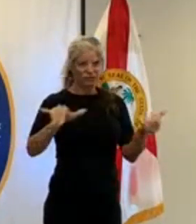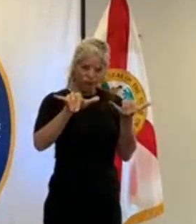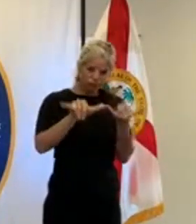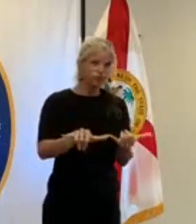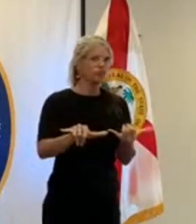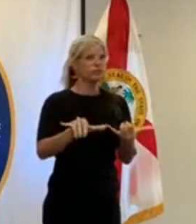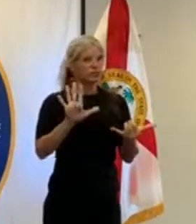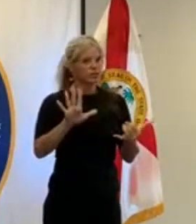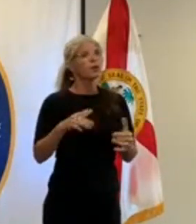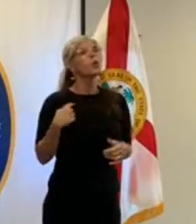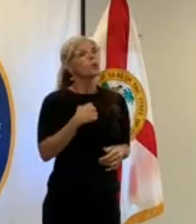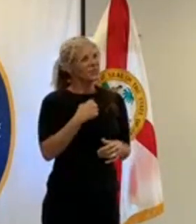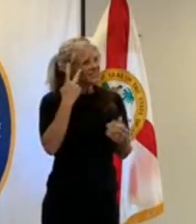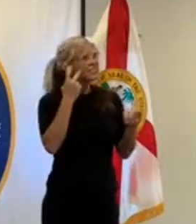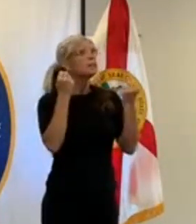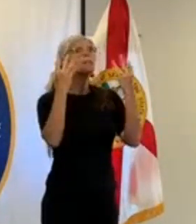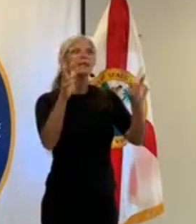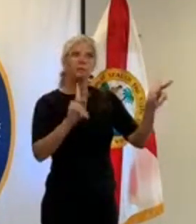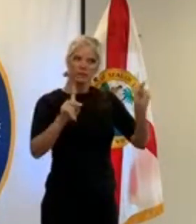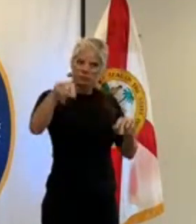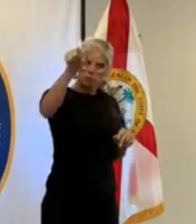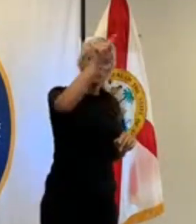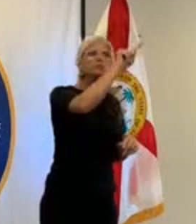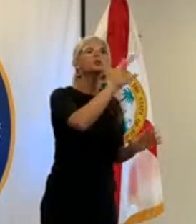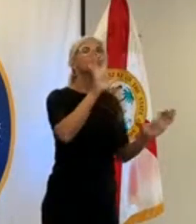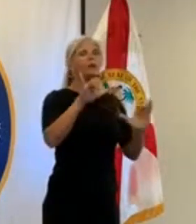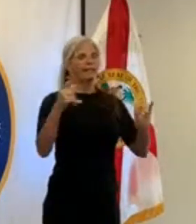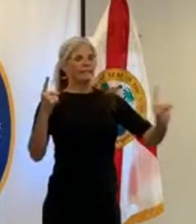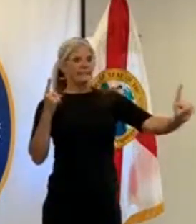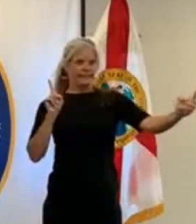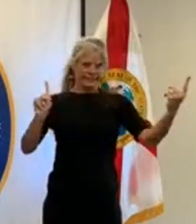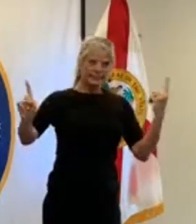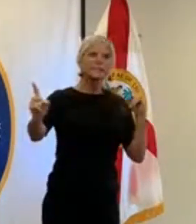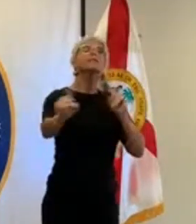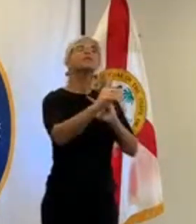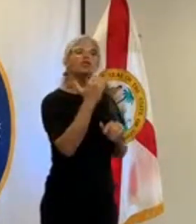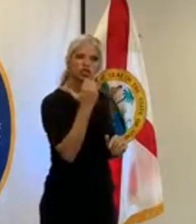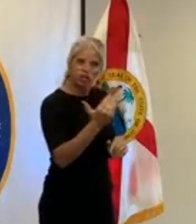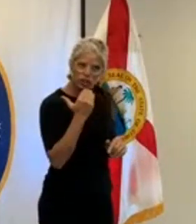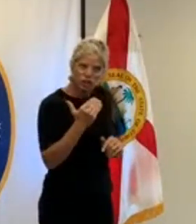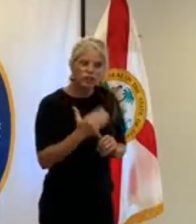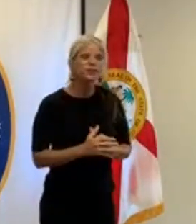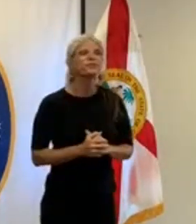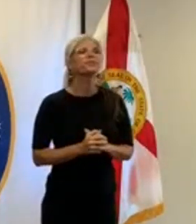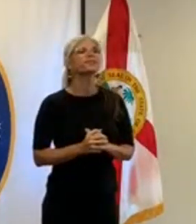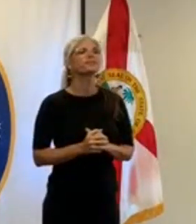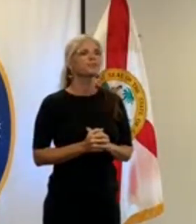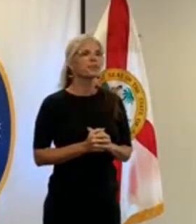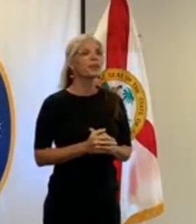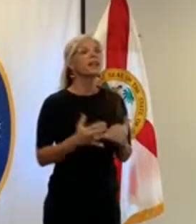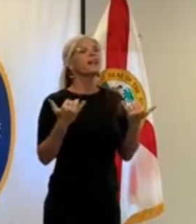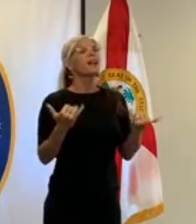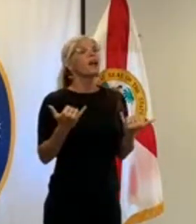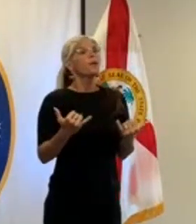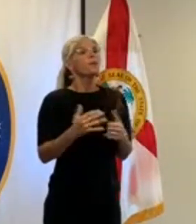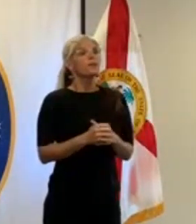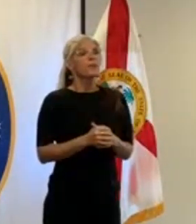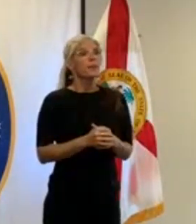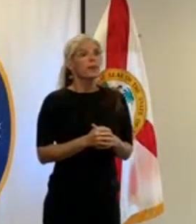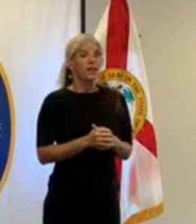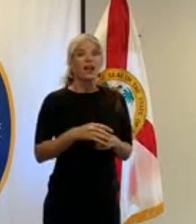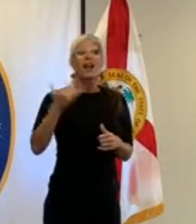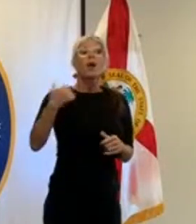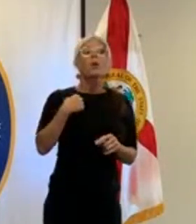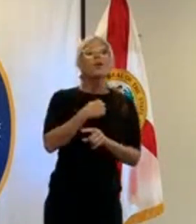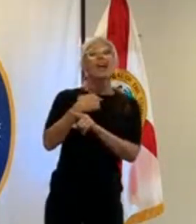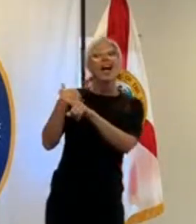seriously which is good and then we saw good turnouts at our our good turnouts at our parks where people were keeping those small